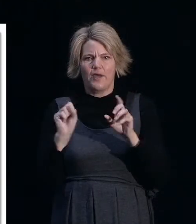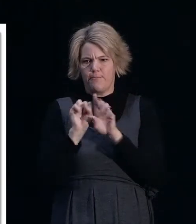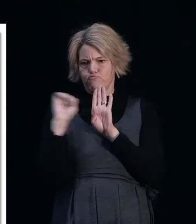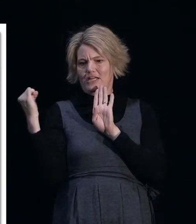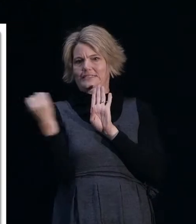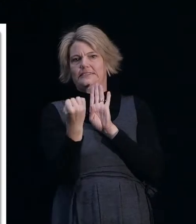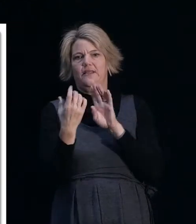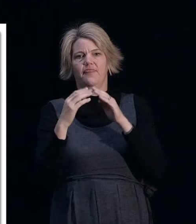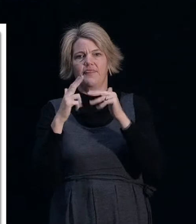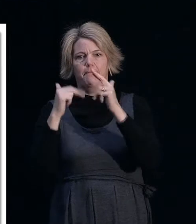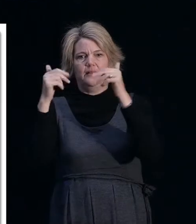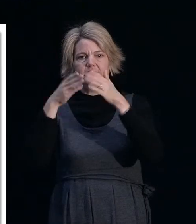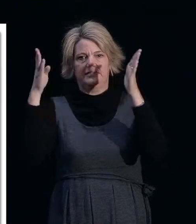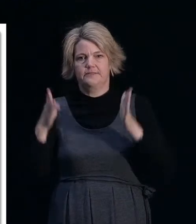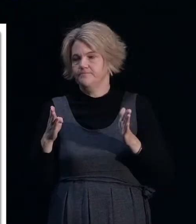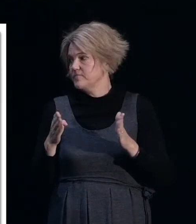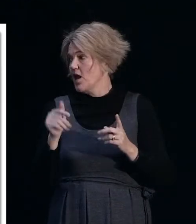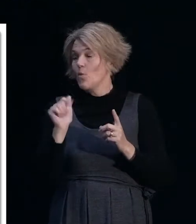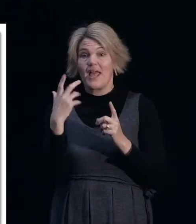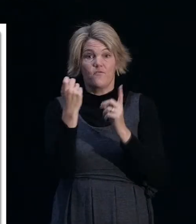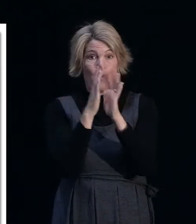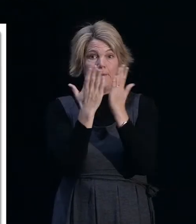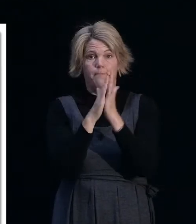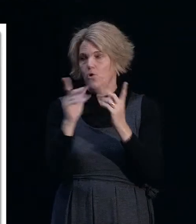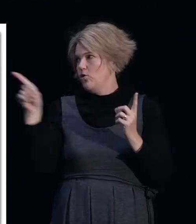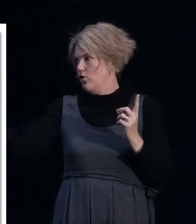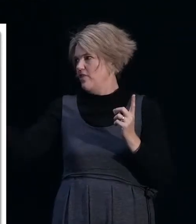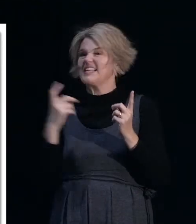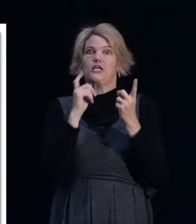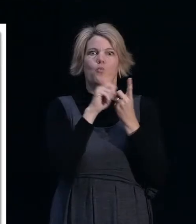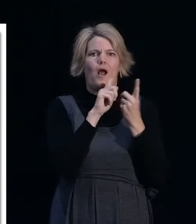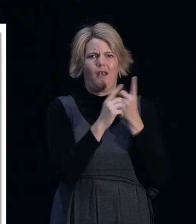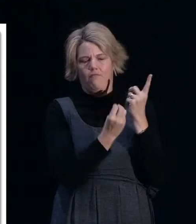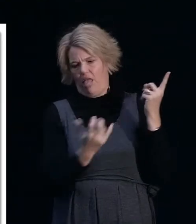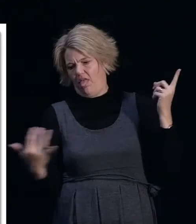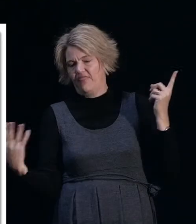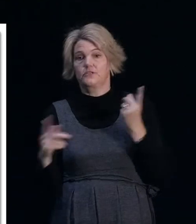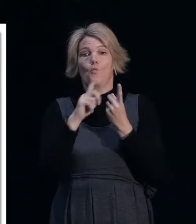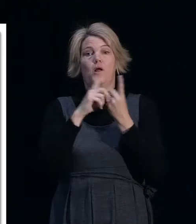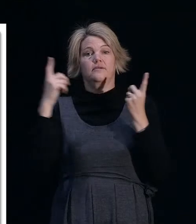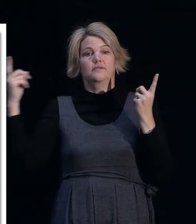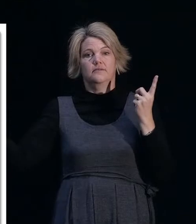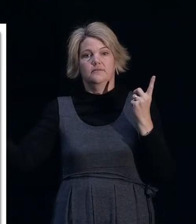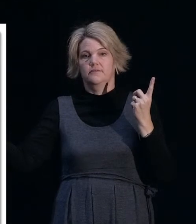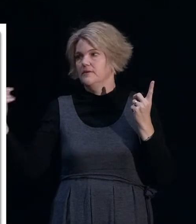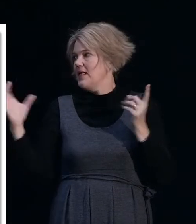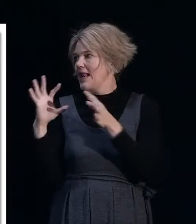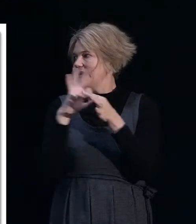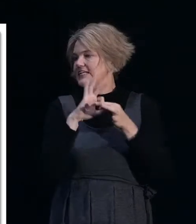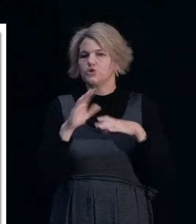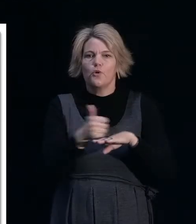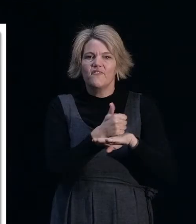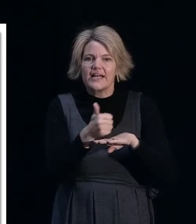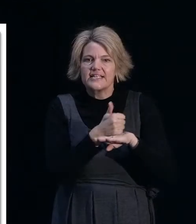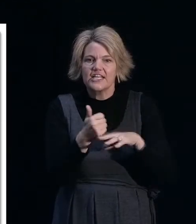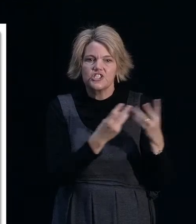together. And Patrick might hold up the book, this is one of many technical guides that the ministry's issued, this one here particularly around a lot of the foundation